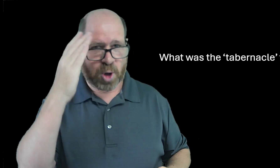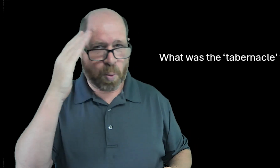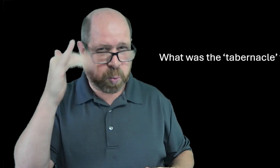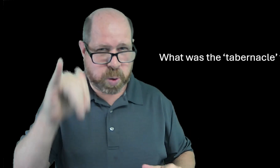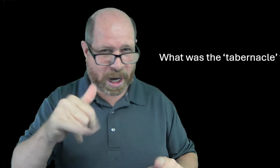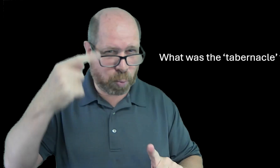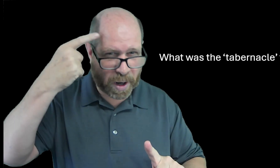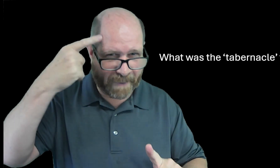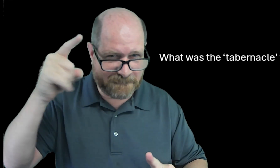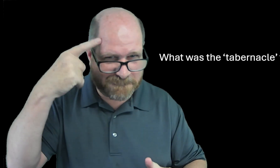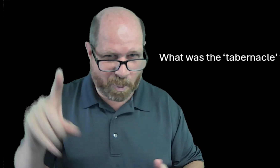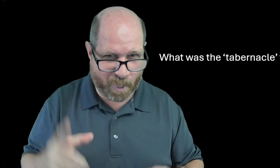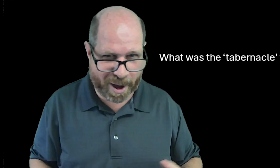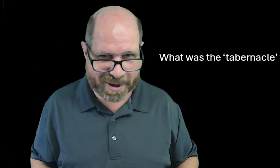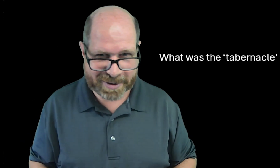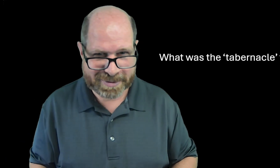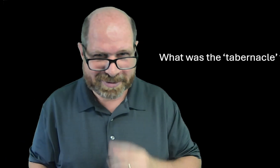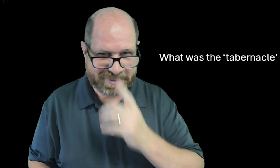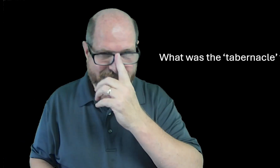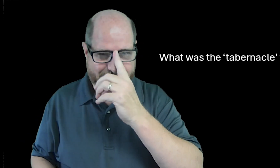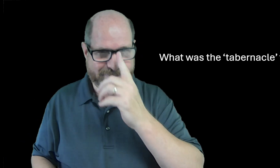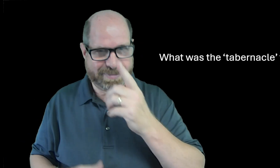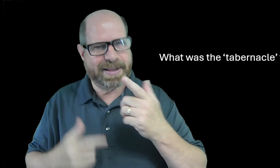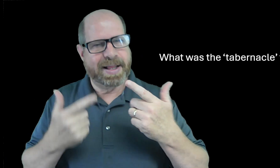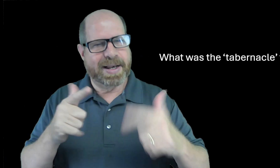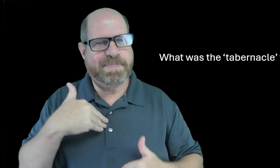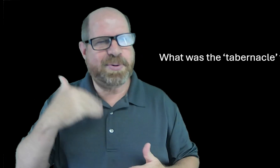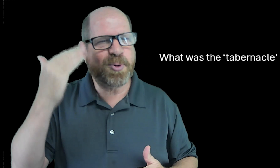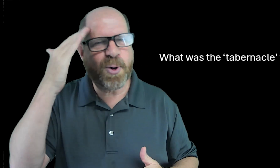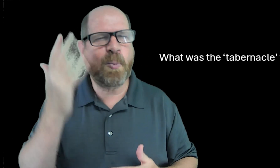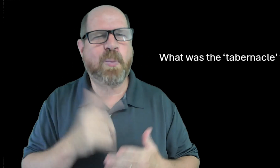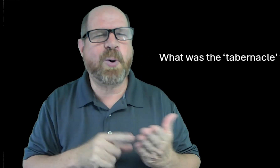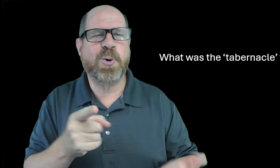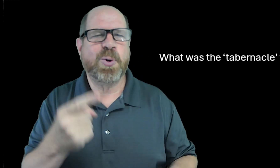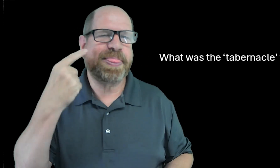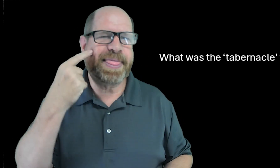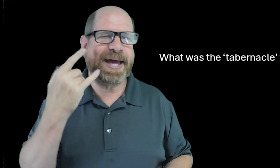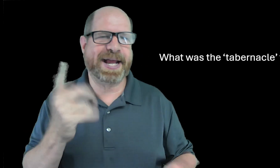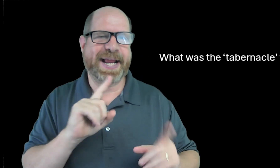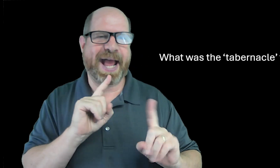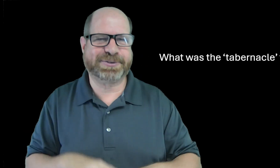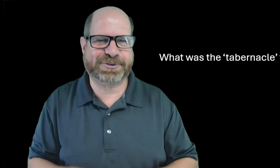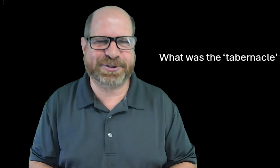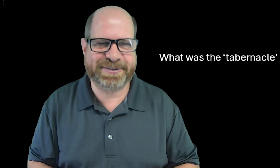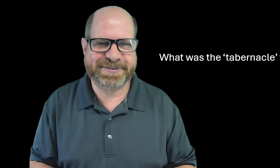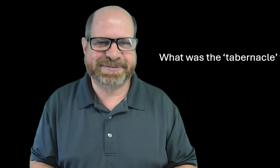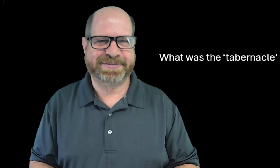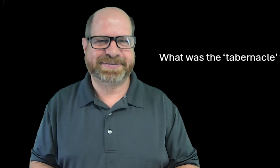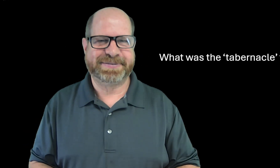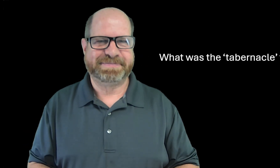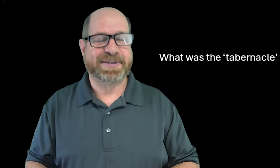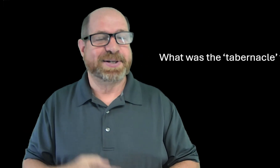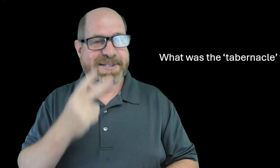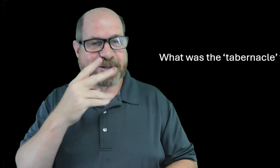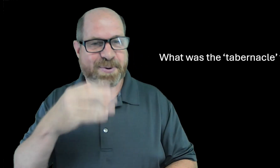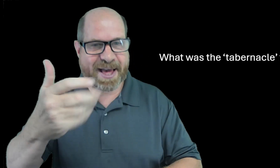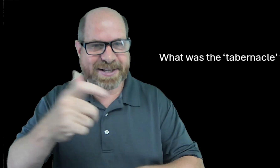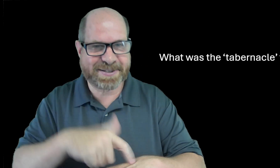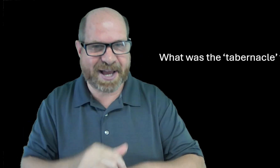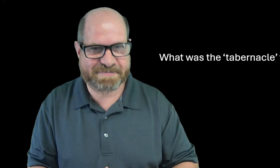do you know why what was it for let me know what you think in the comments and we'll see